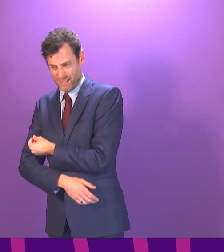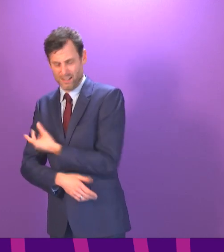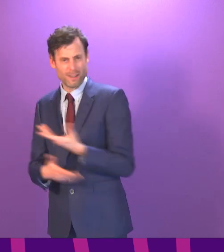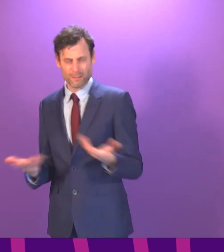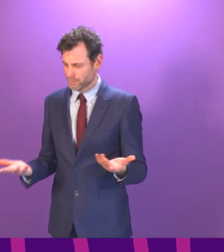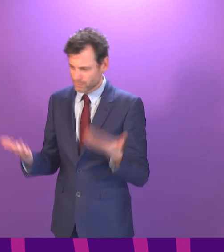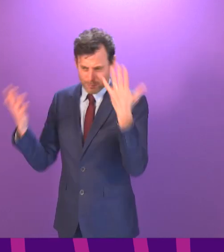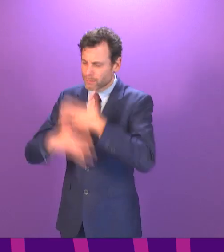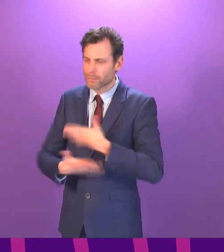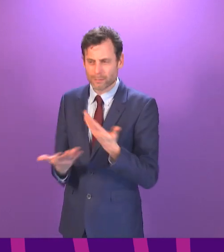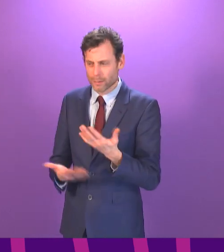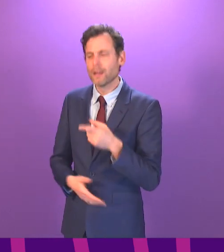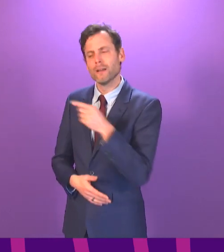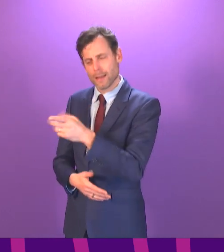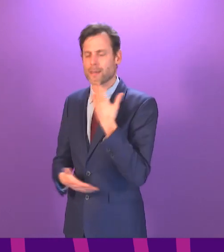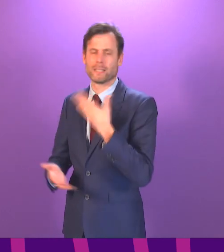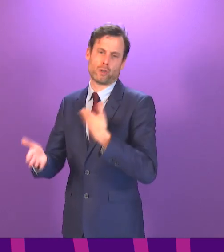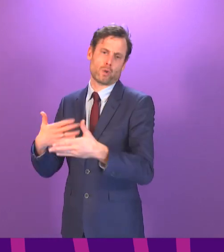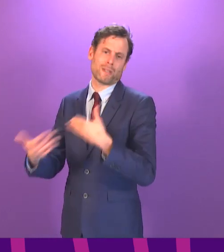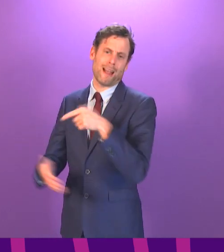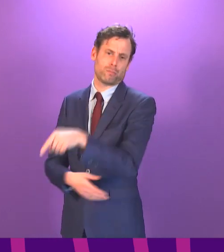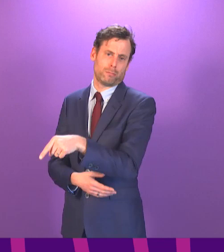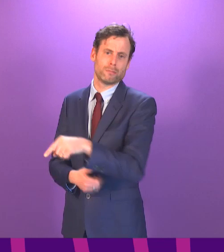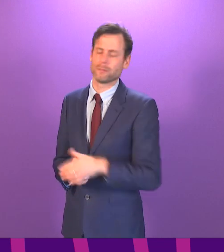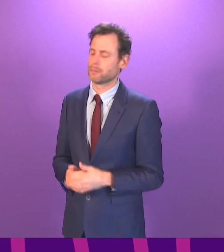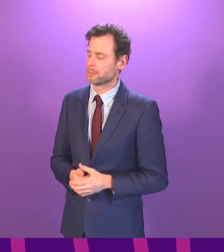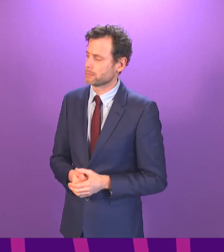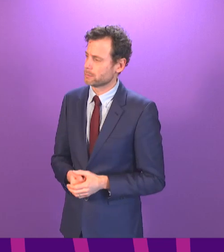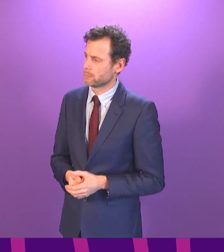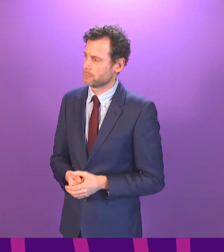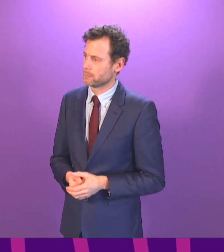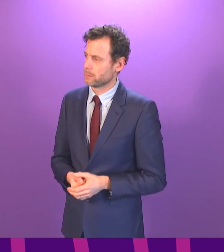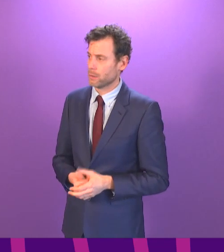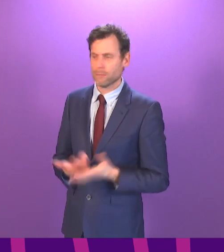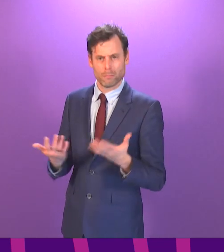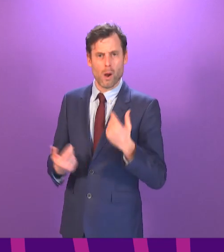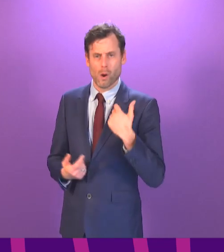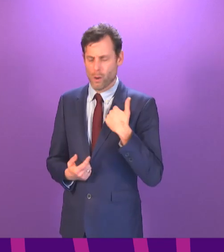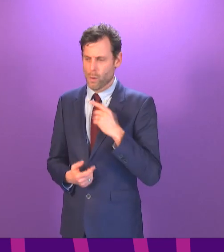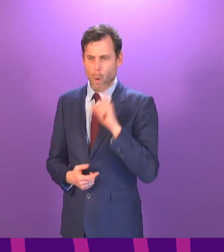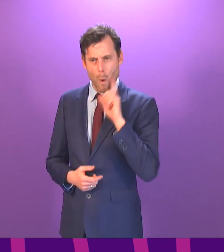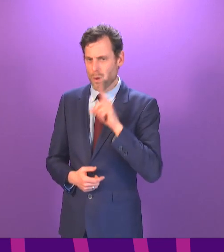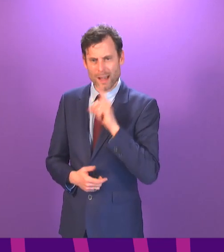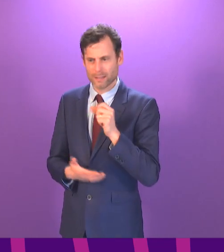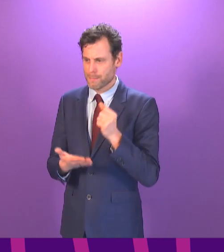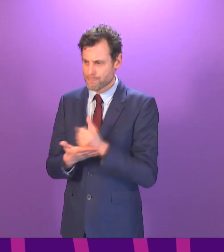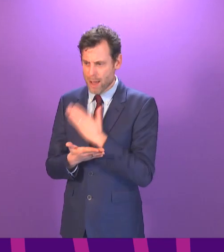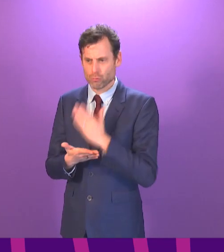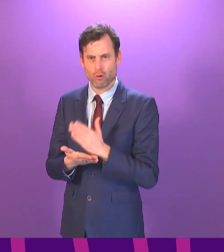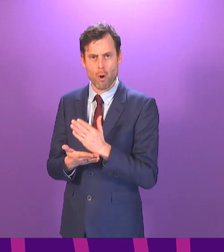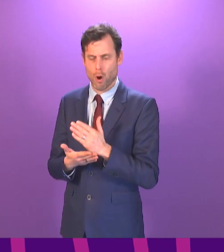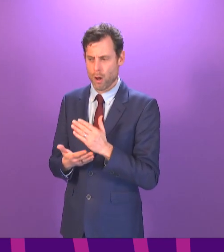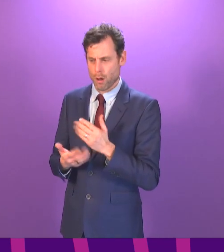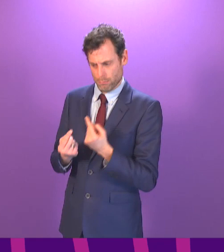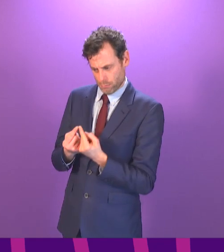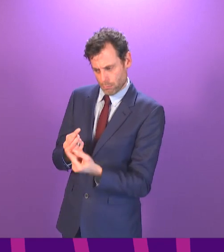come. Will the First Minister intervene and sort this out? First question. We will continue to try to get the right balance between